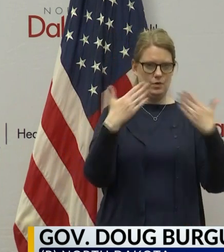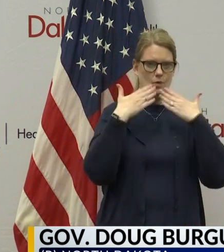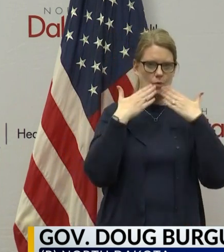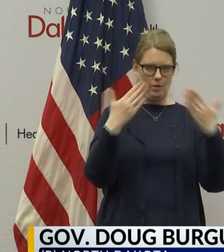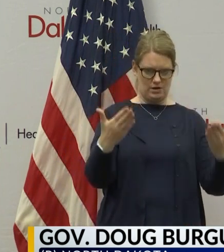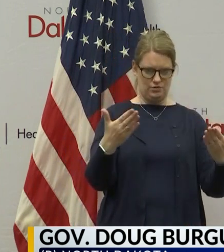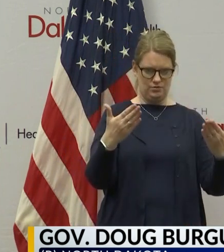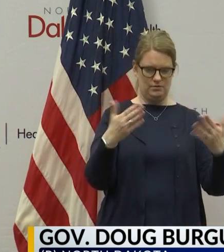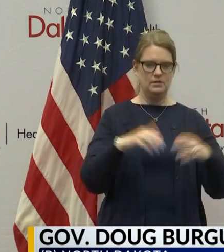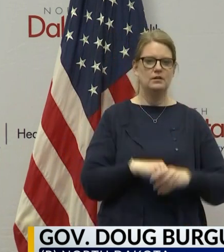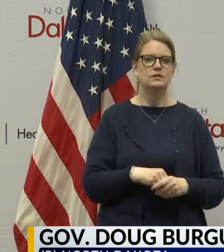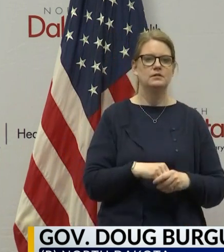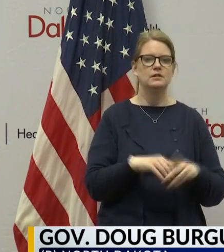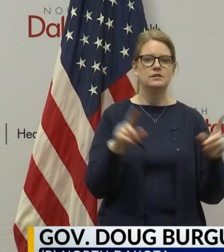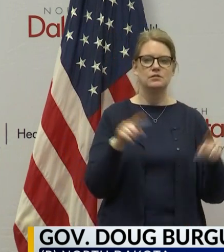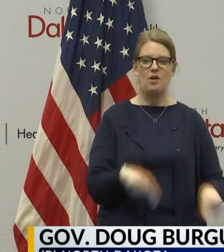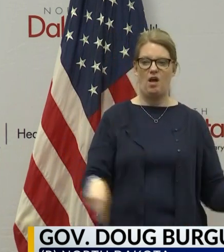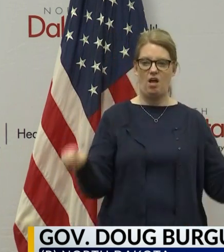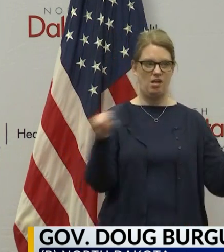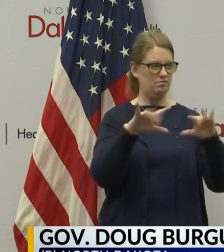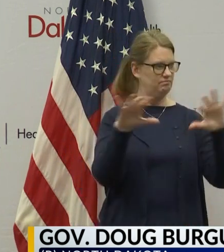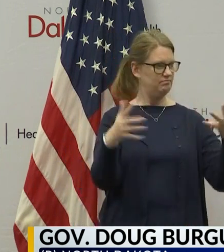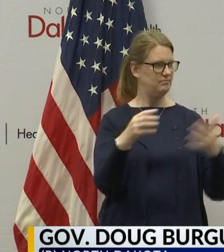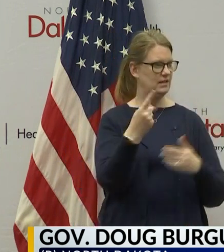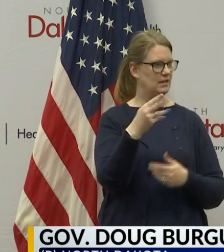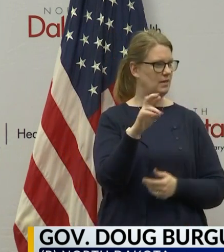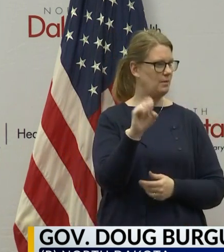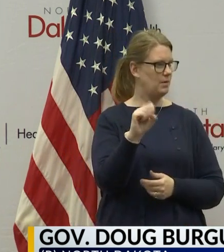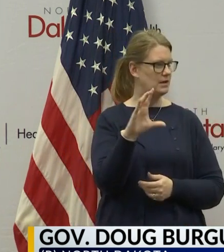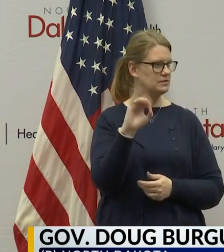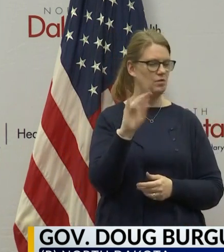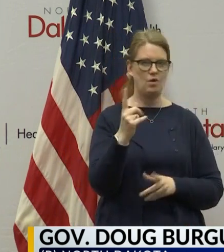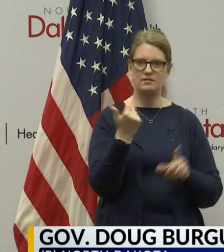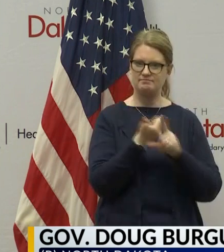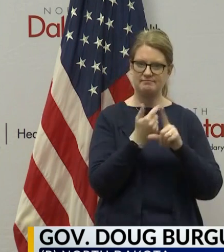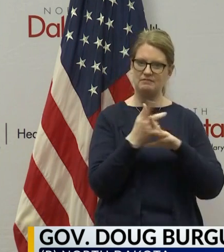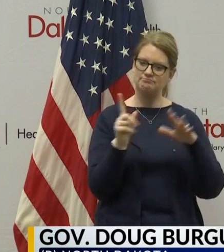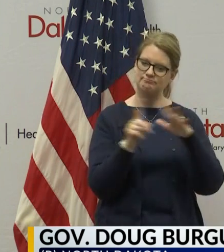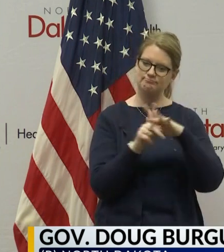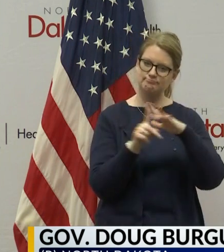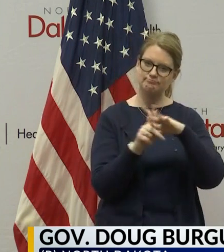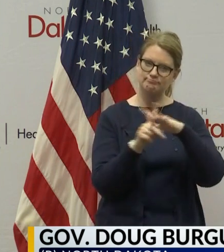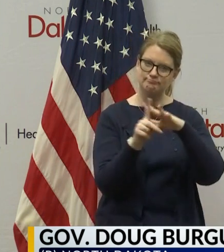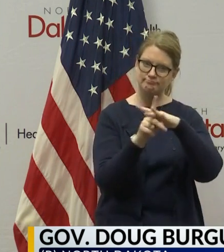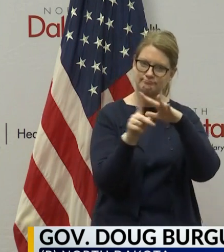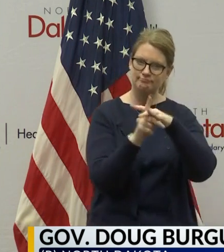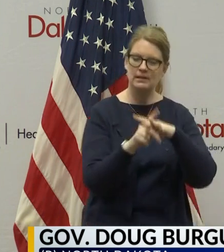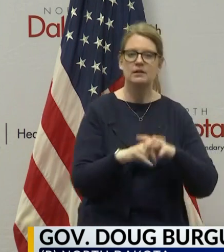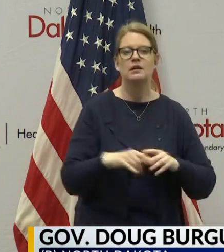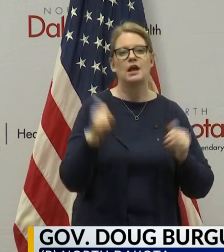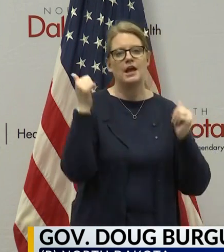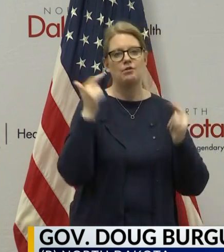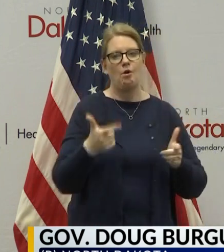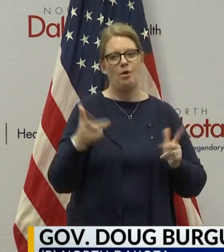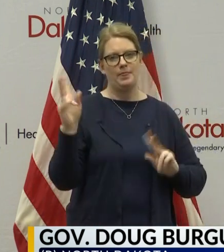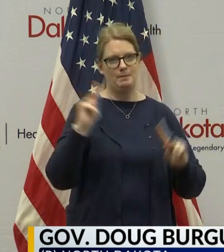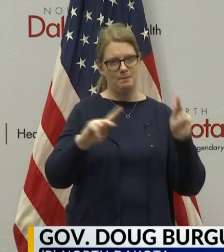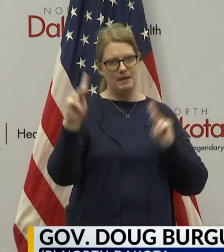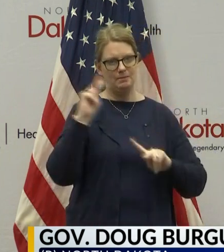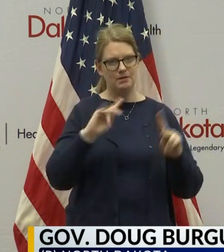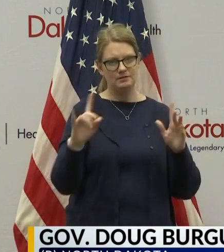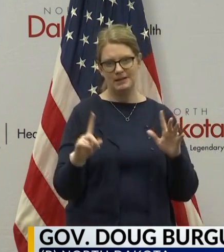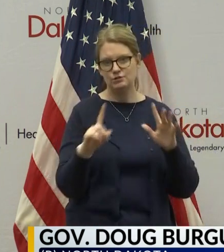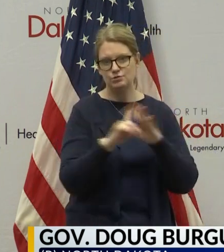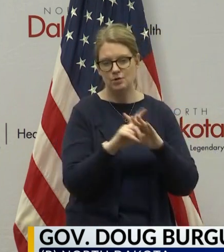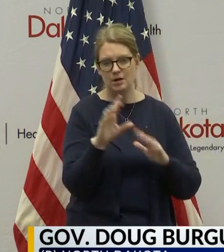uh, all the, uh, the press corps that has been faithfully showing up and to all the, uh, people that are, that are showing